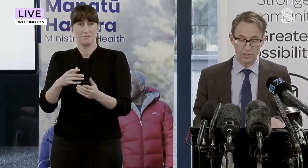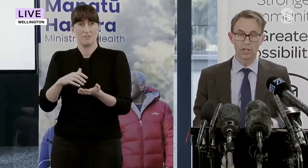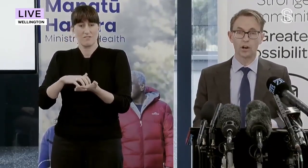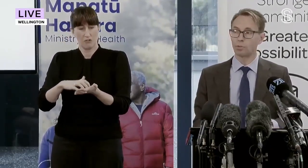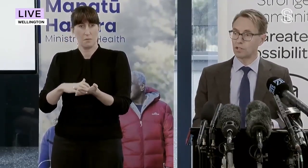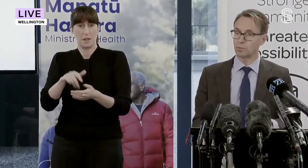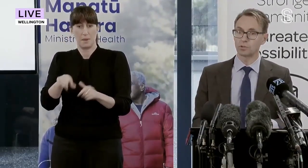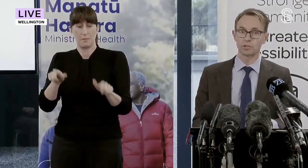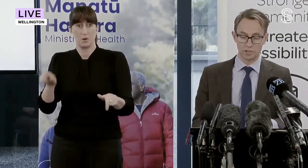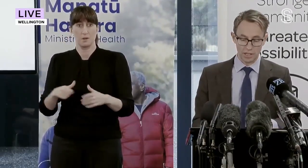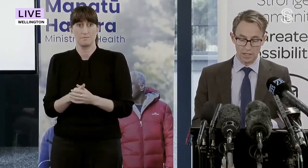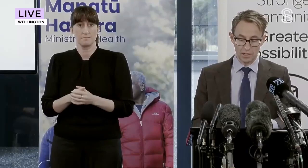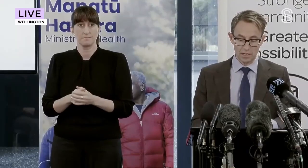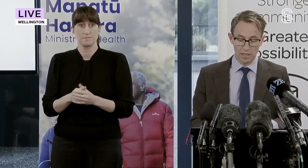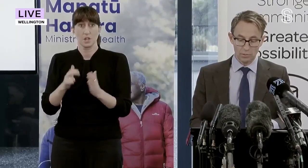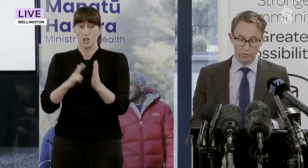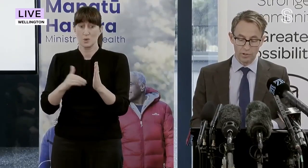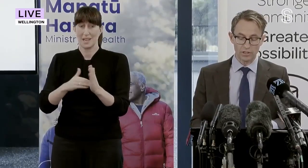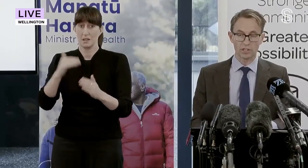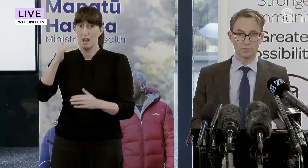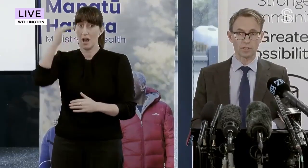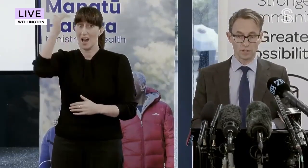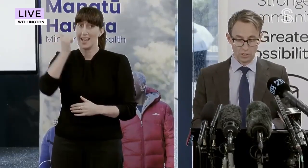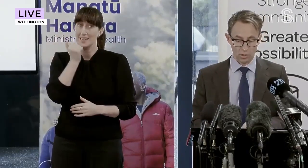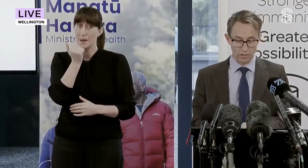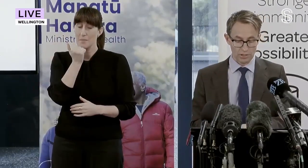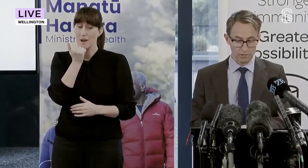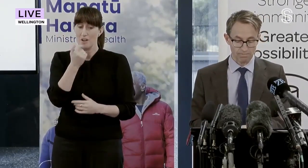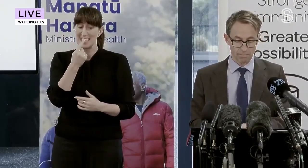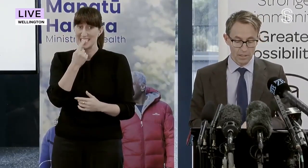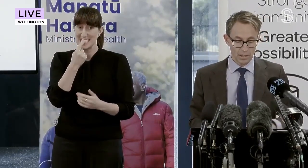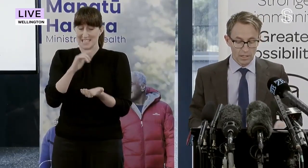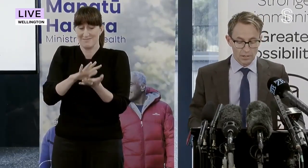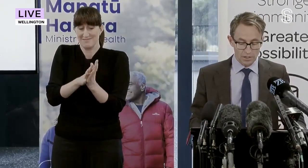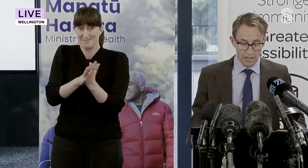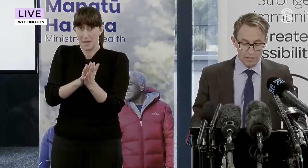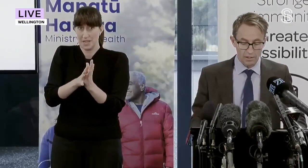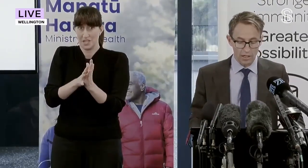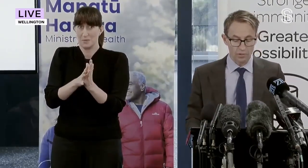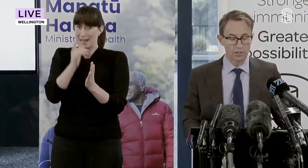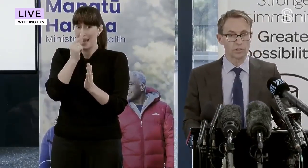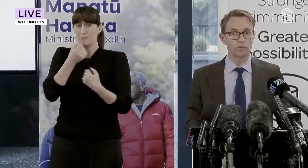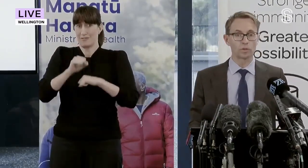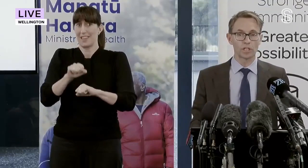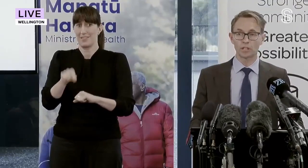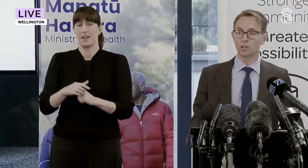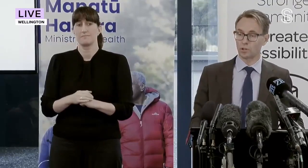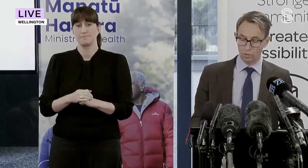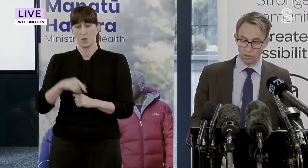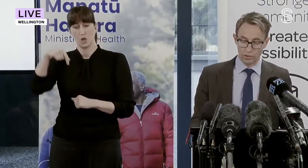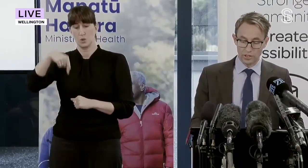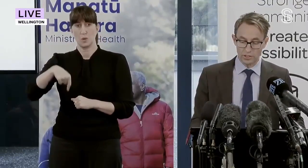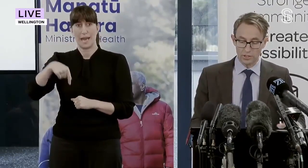high rates of preventable tooth decay with very significant inequalities. Today, I have written to 14